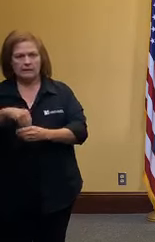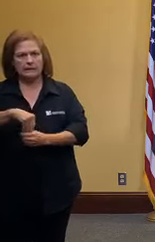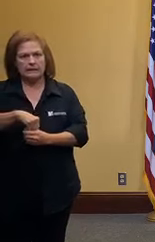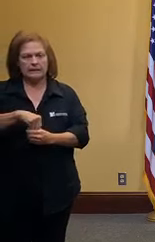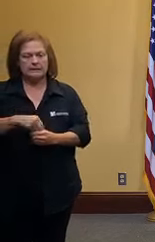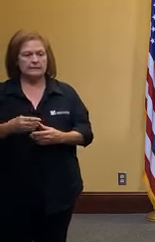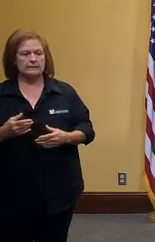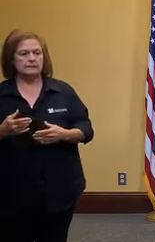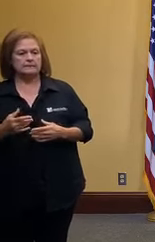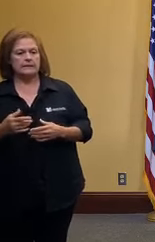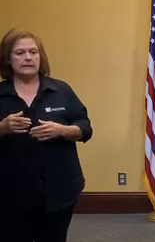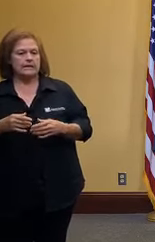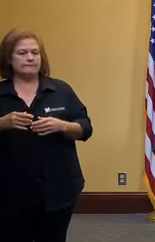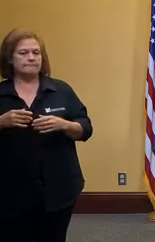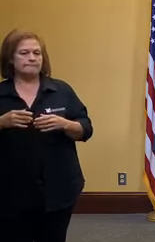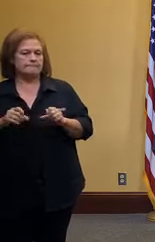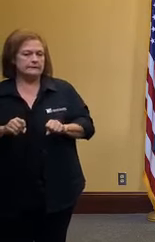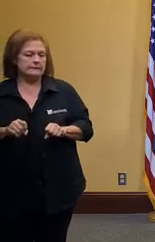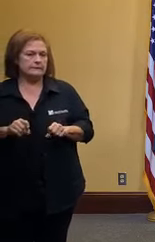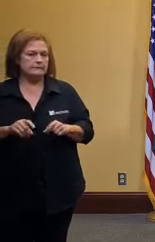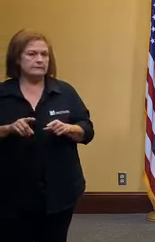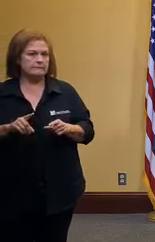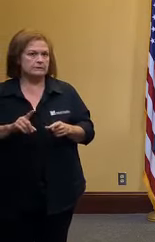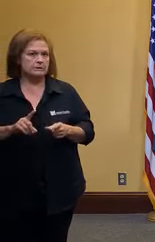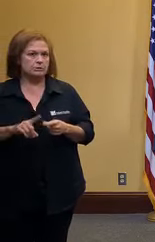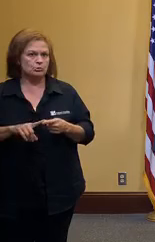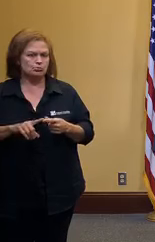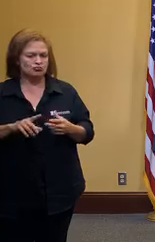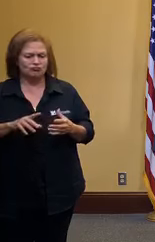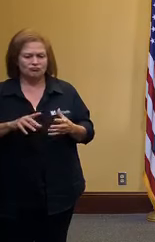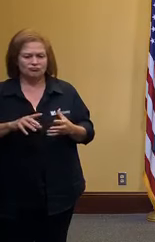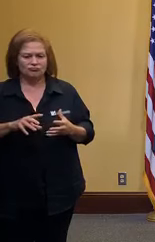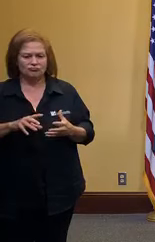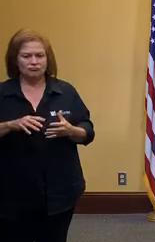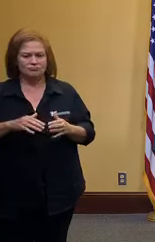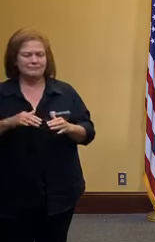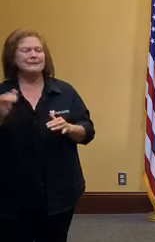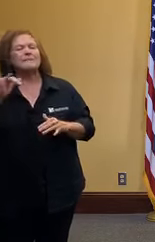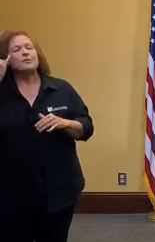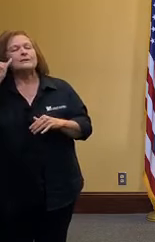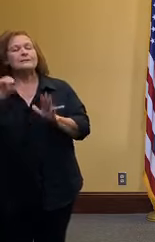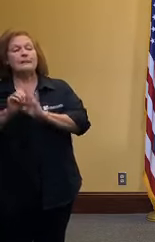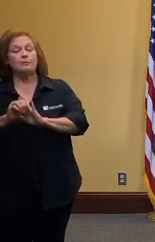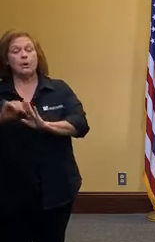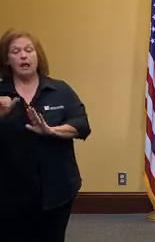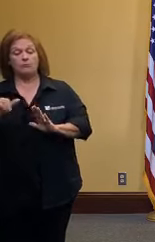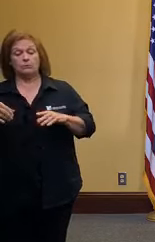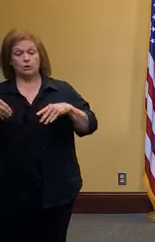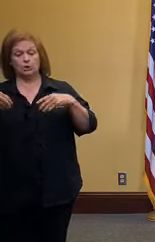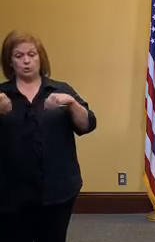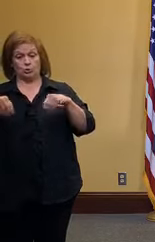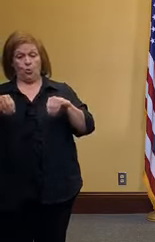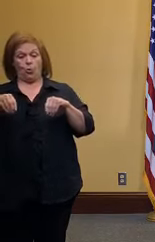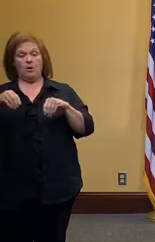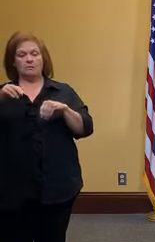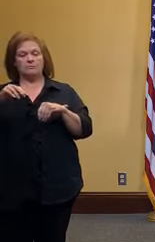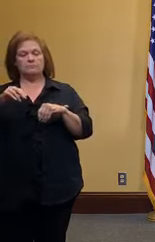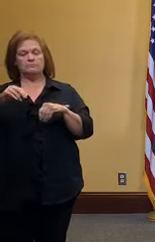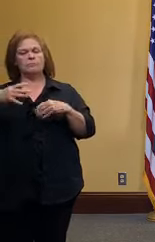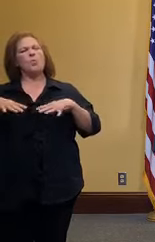ability to mitigate so a retail store could